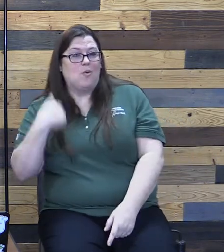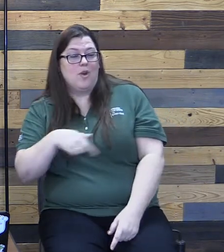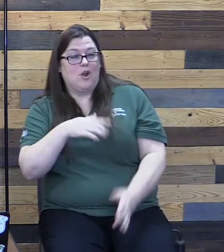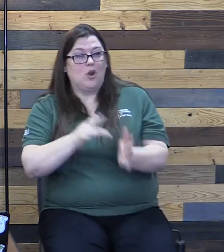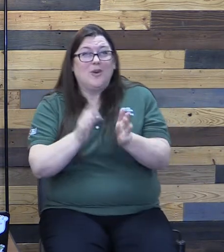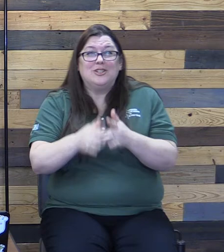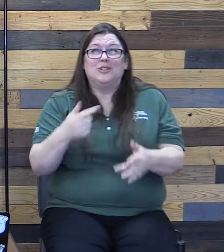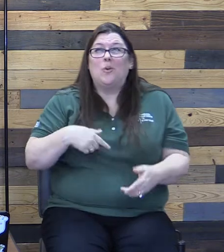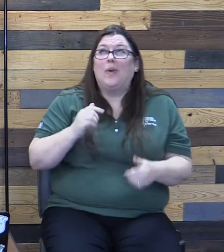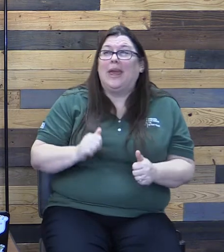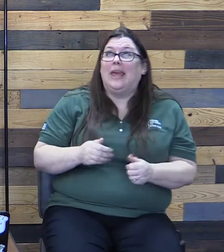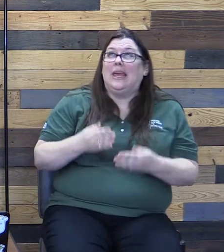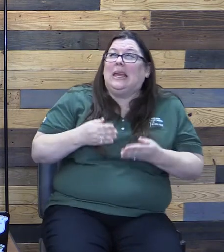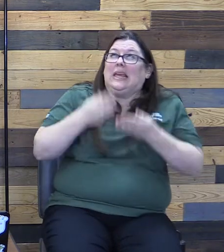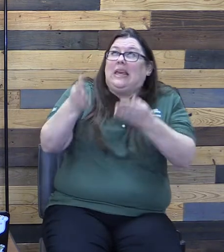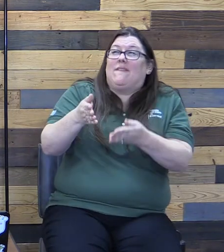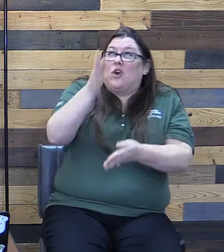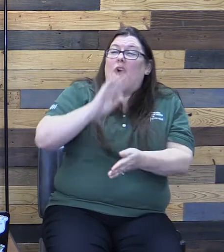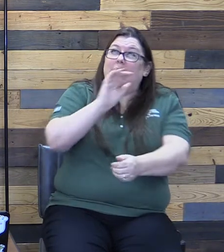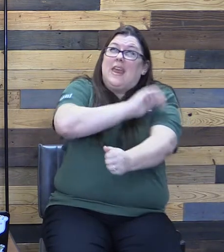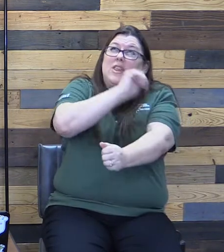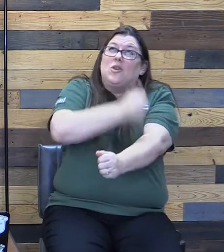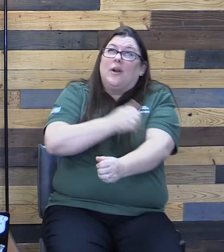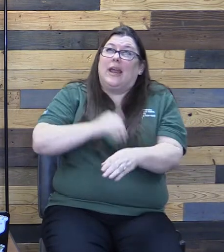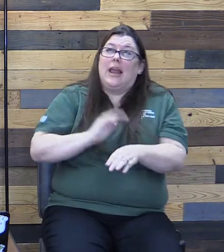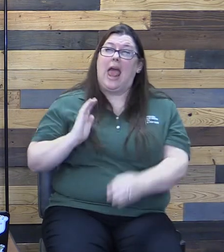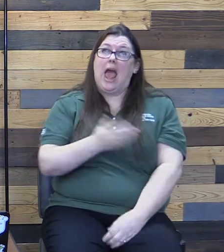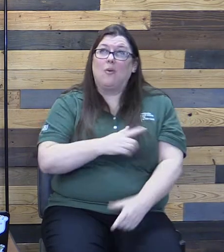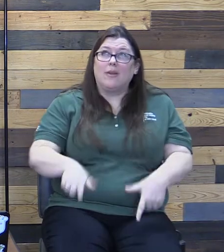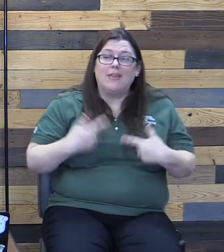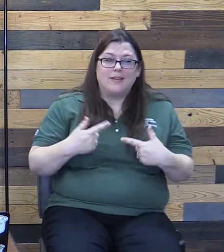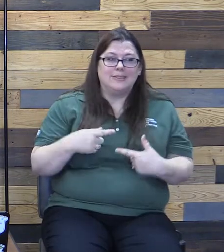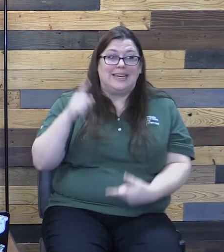So we let him tell us what is right and what is wrong.